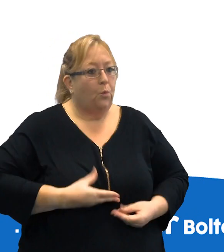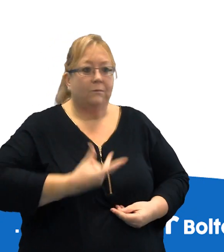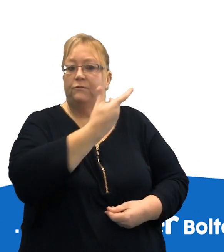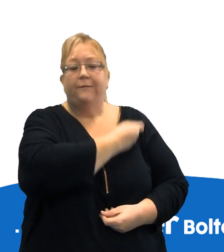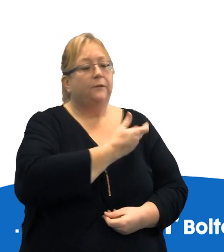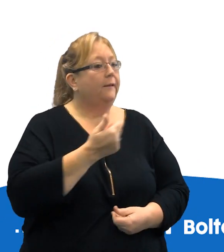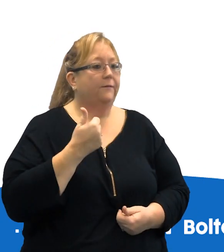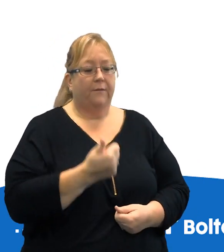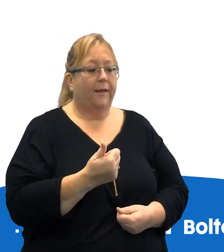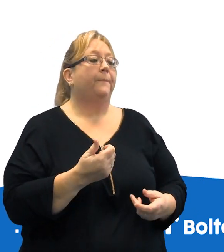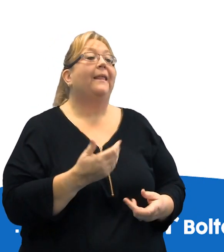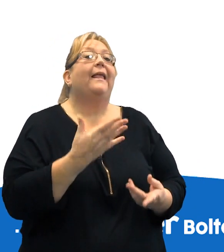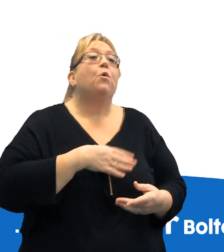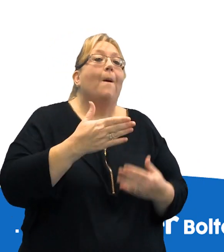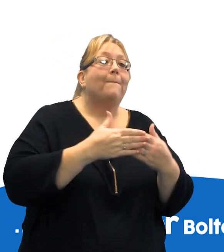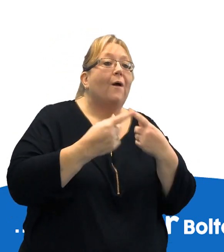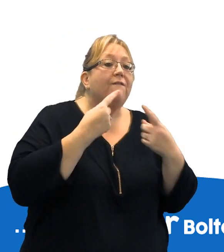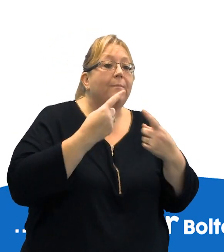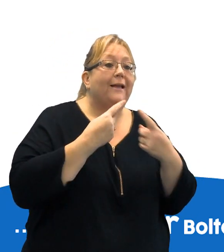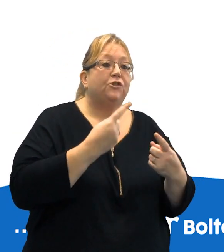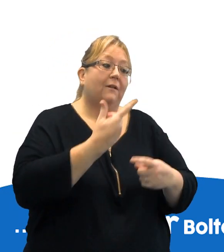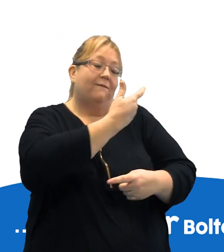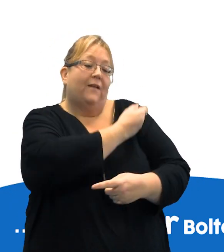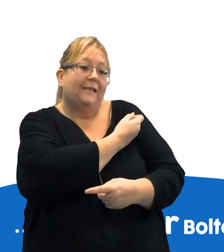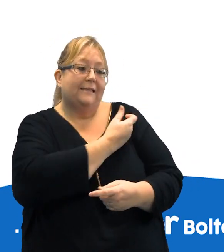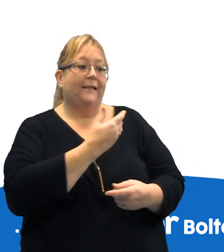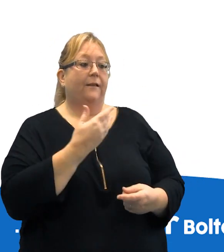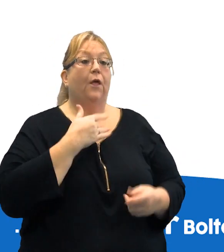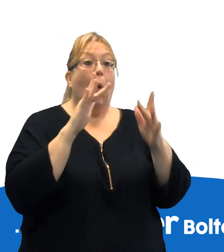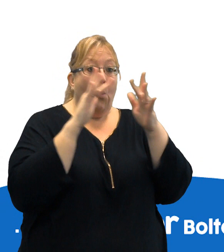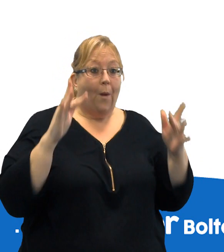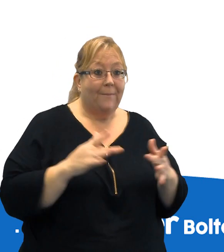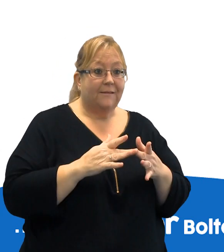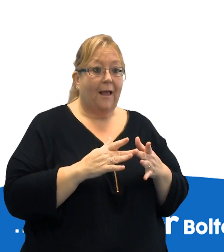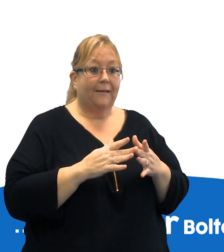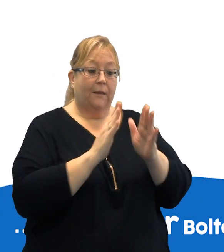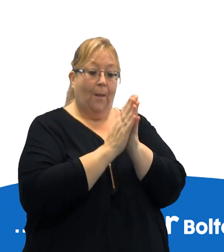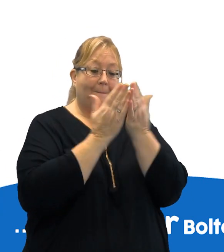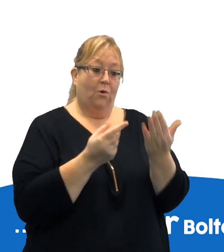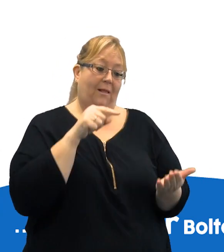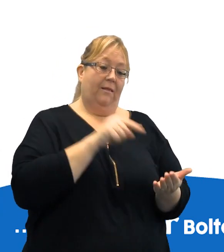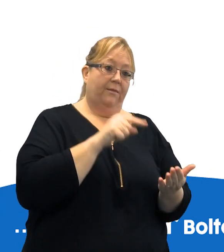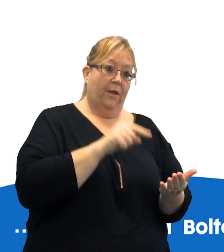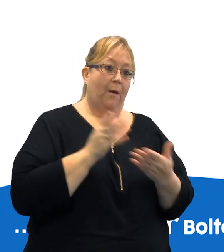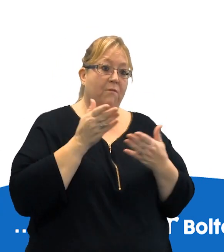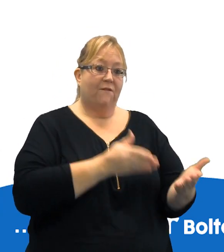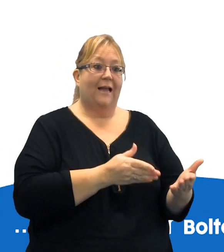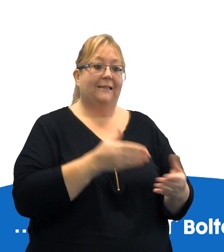vaccinations. If you'd like more information about these vaccines there is a website in the booklet provided to you